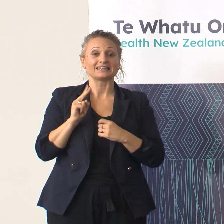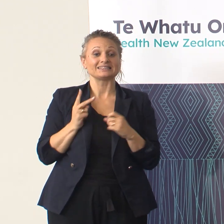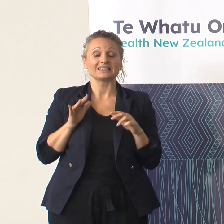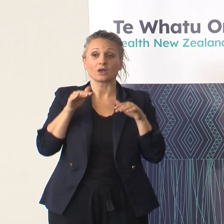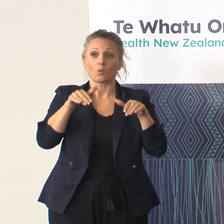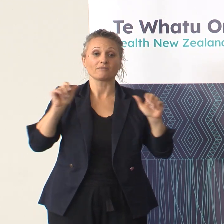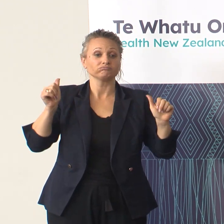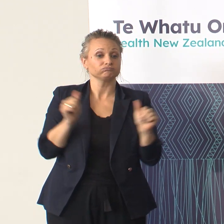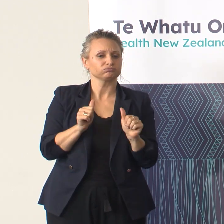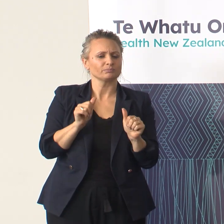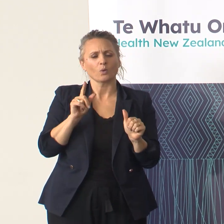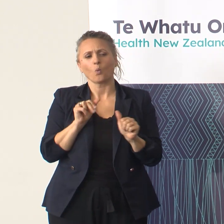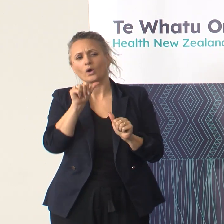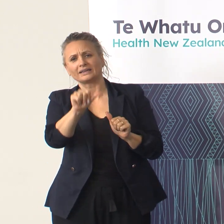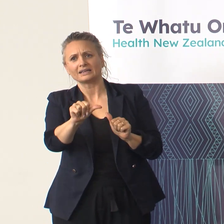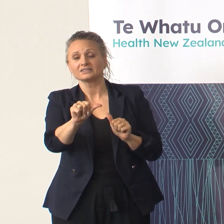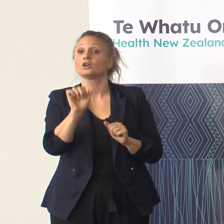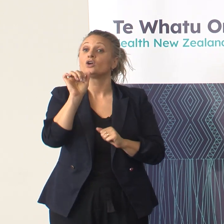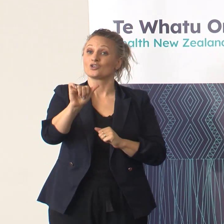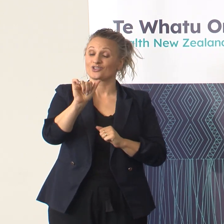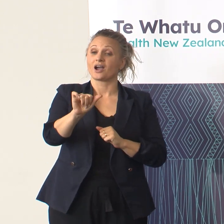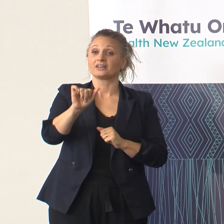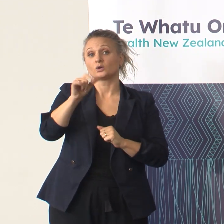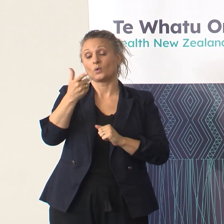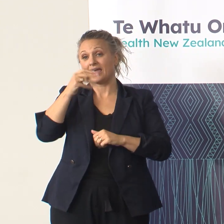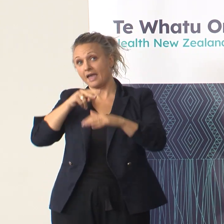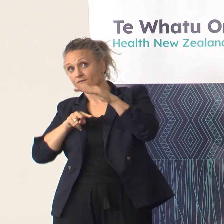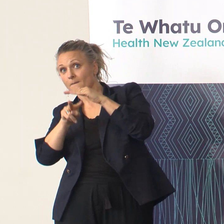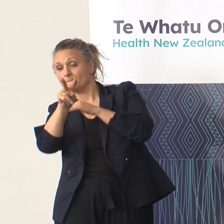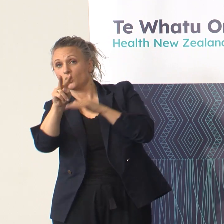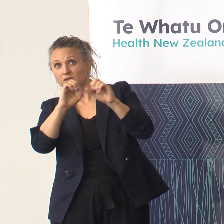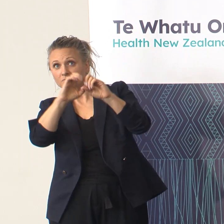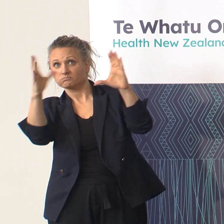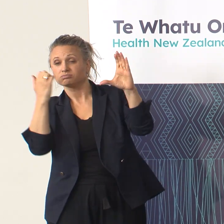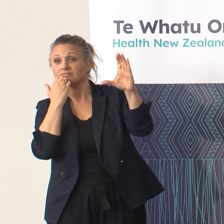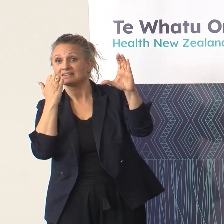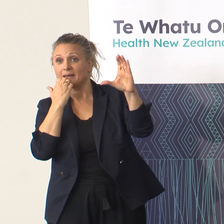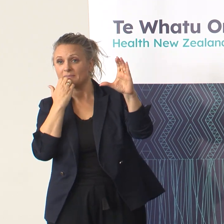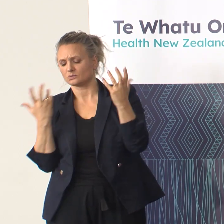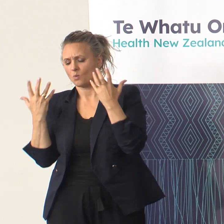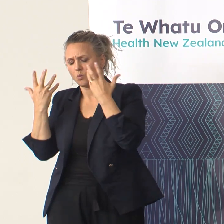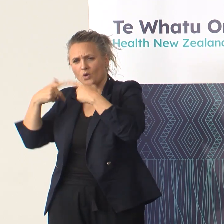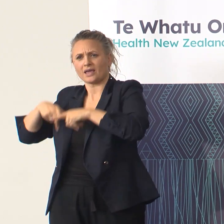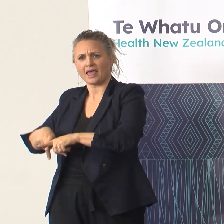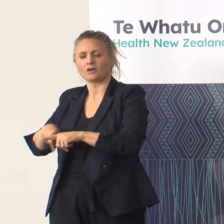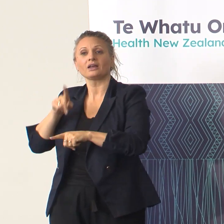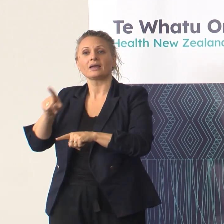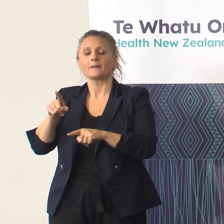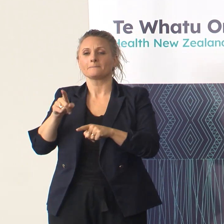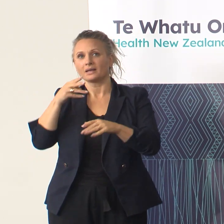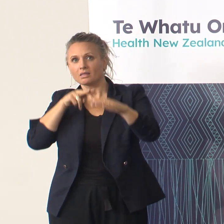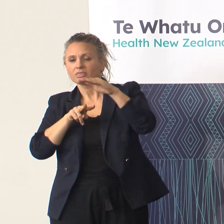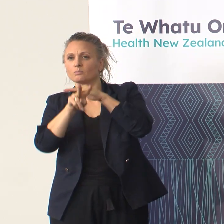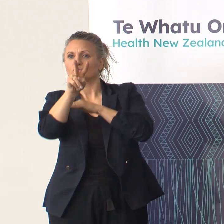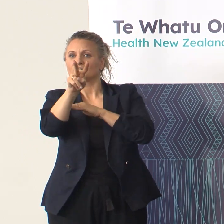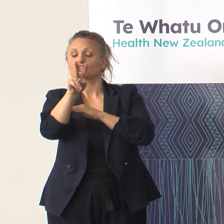forward? So there is certainly modelling underway to look at that. We don't have that available here yet, but I think the modelling that's been done recently